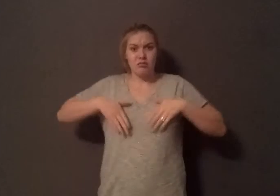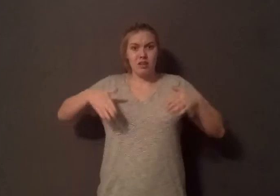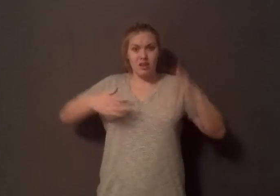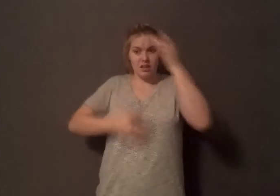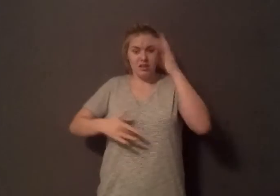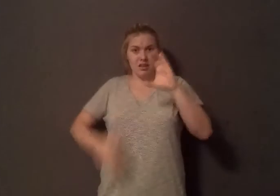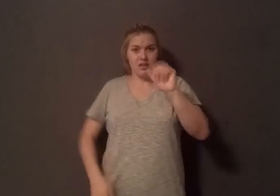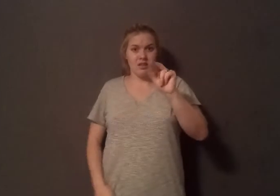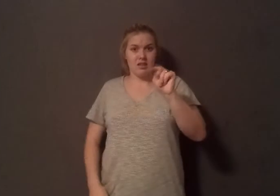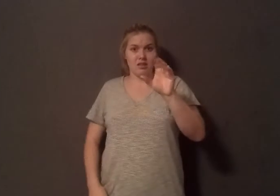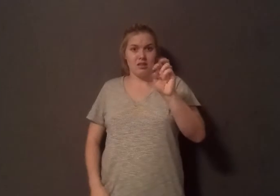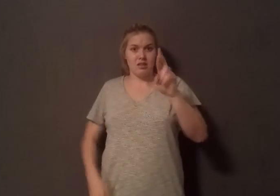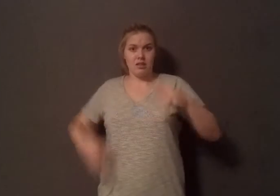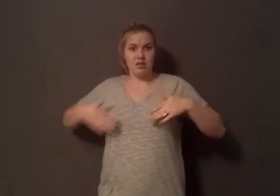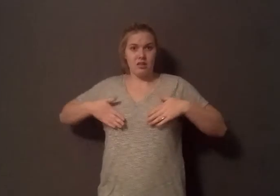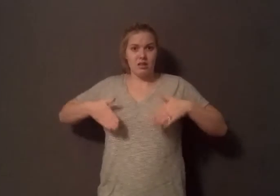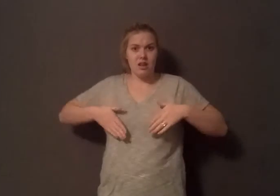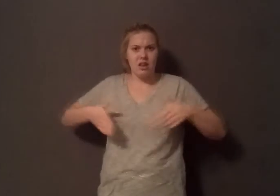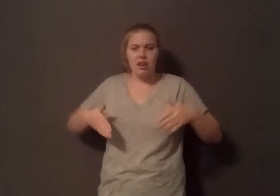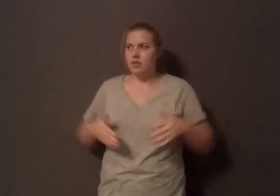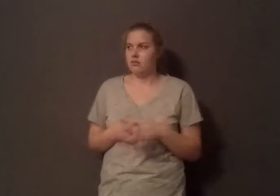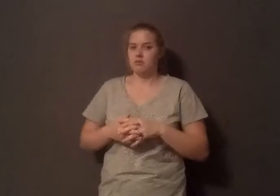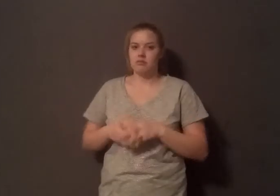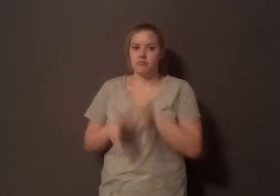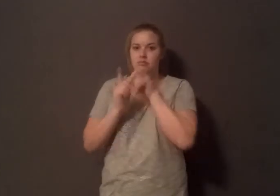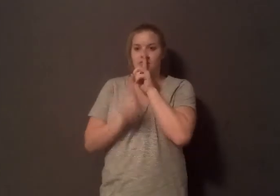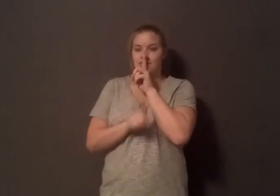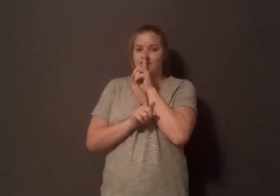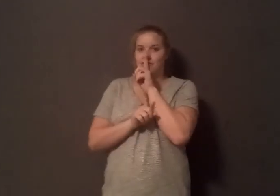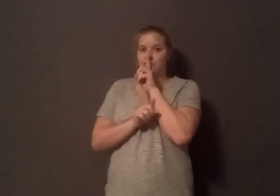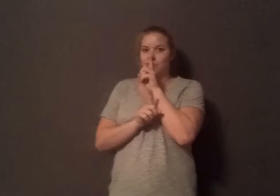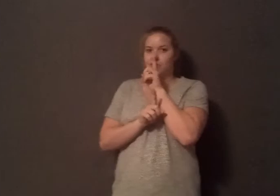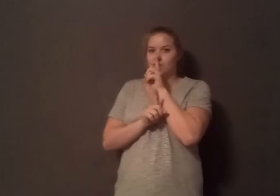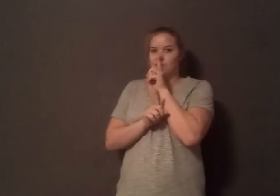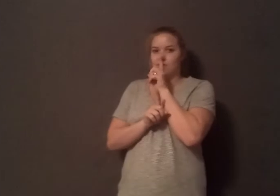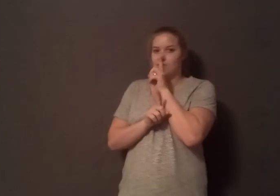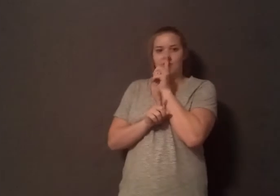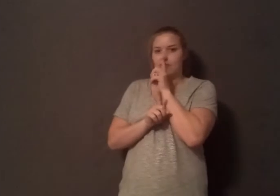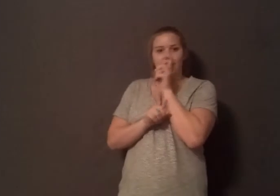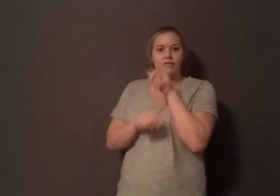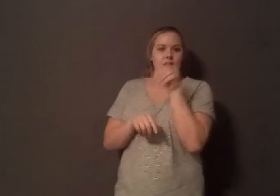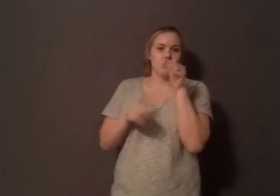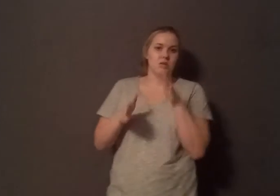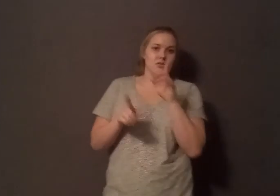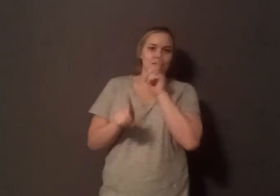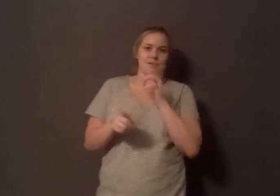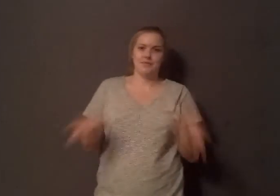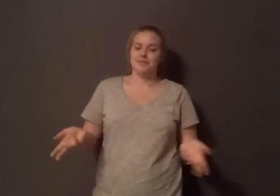We cannot answer these types of questions. Once again, another health organization rep saying someone else would have to answer my question. Rather than risk being stood